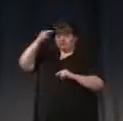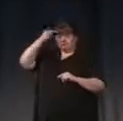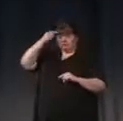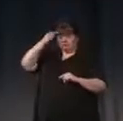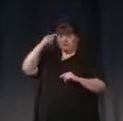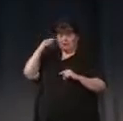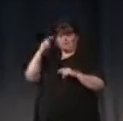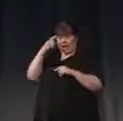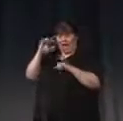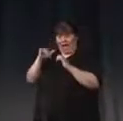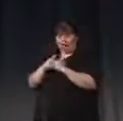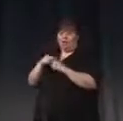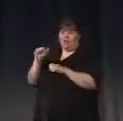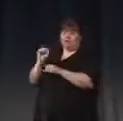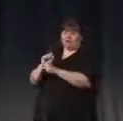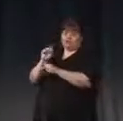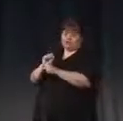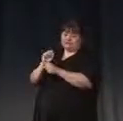its cognitive processes.